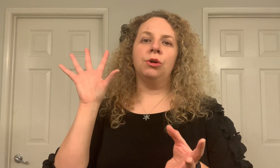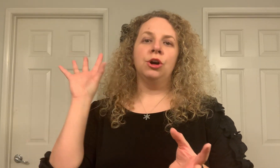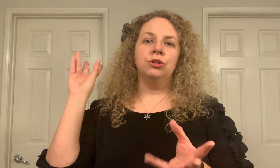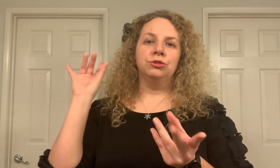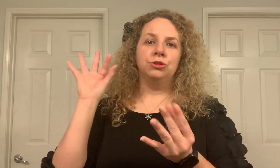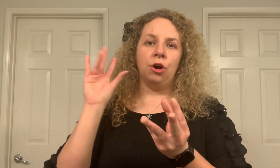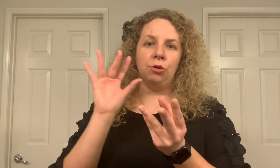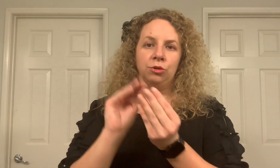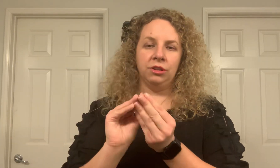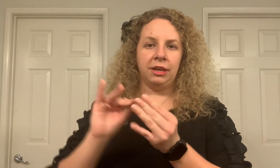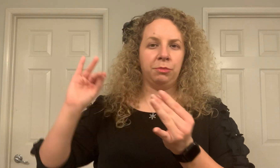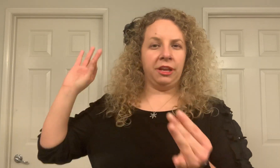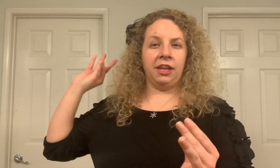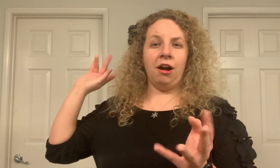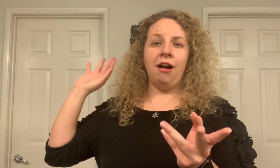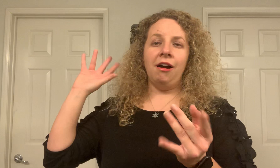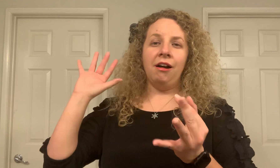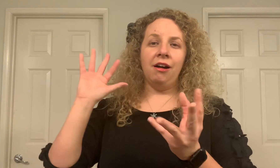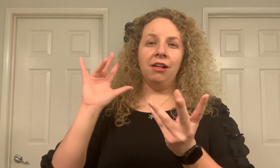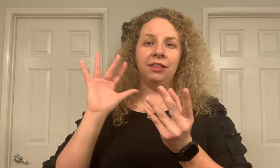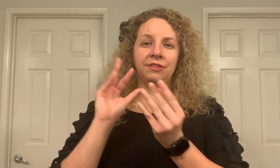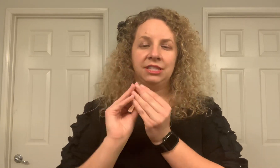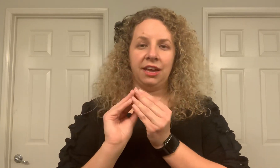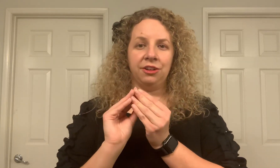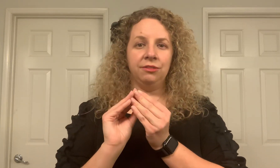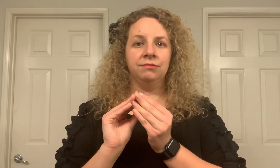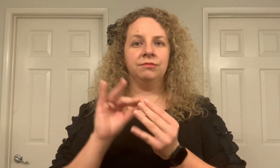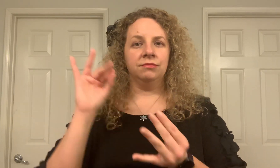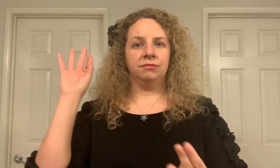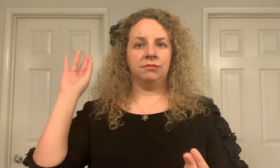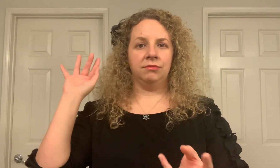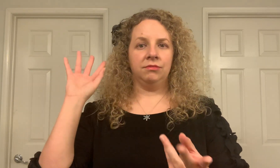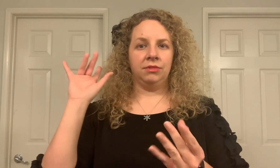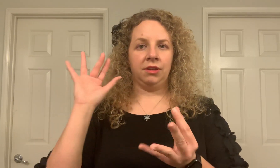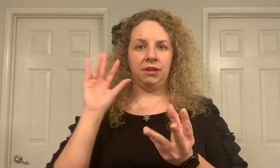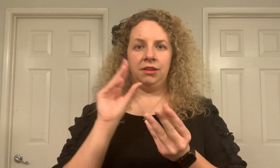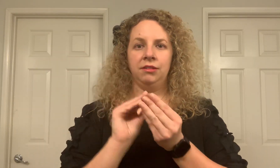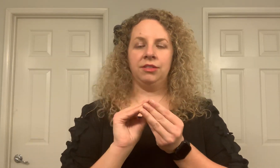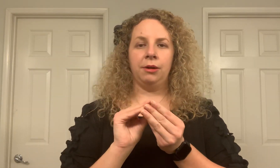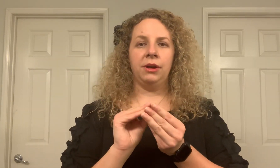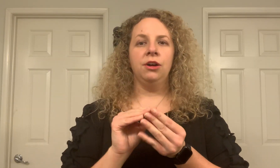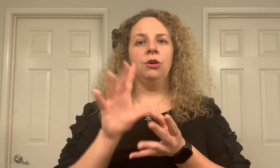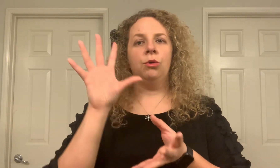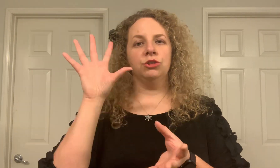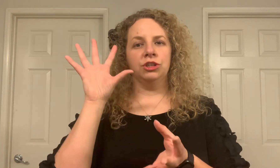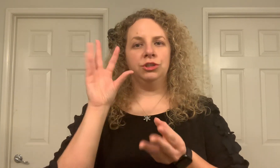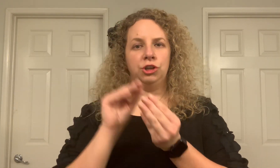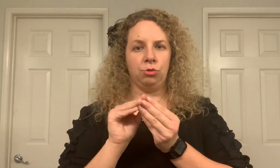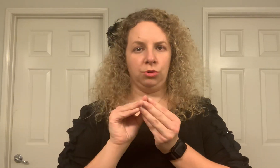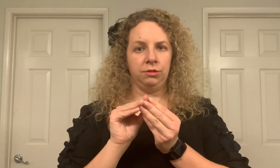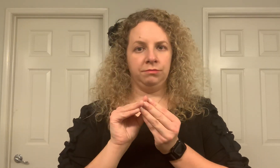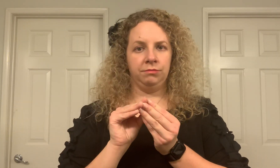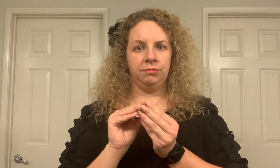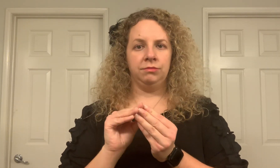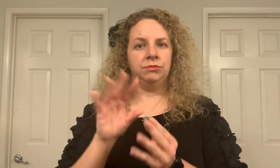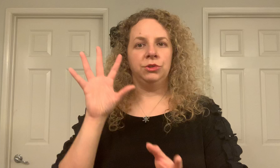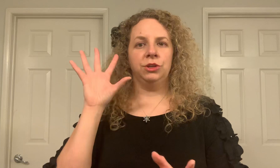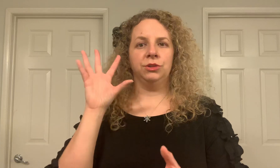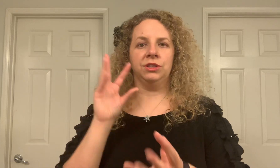total, like bringing all of it together. Okay, that way or just total. So you can do it